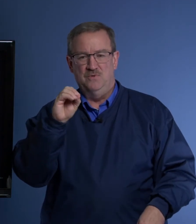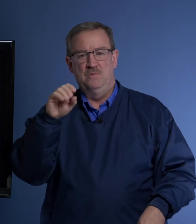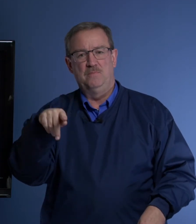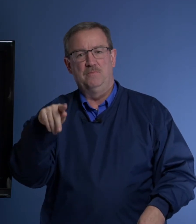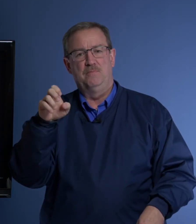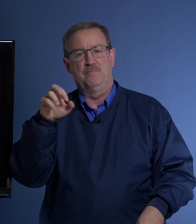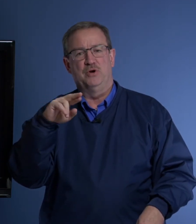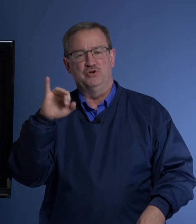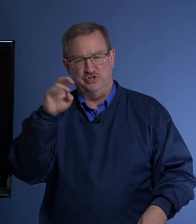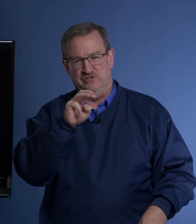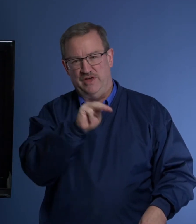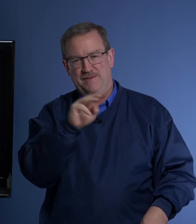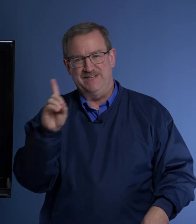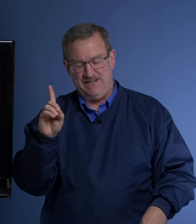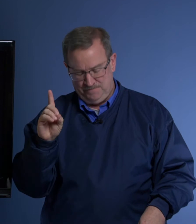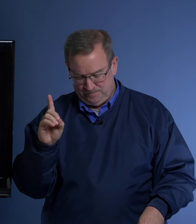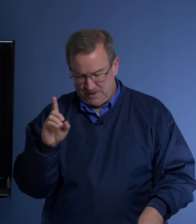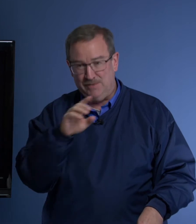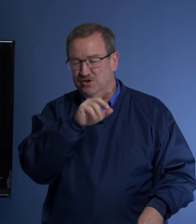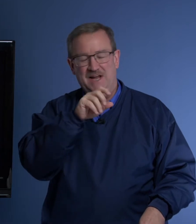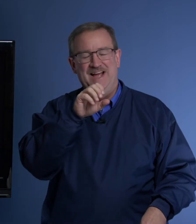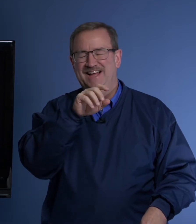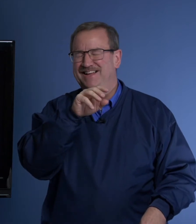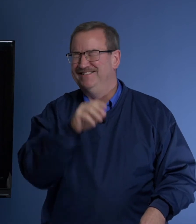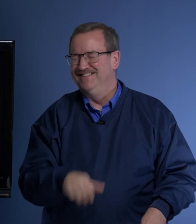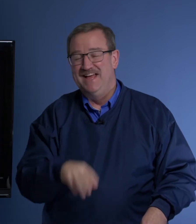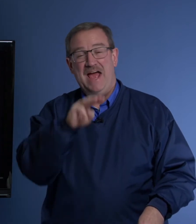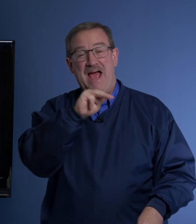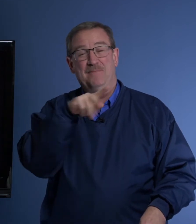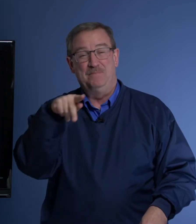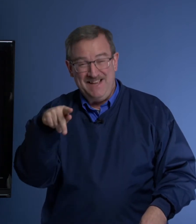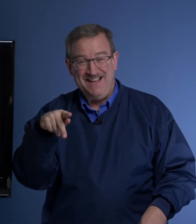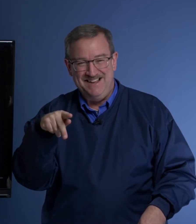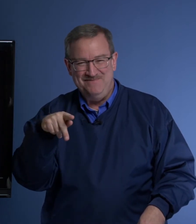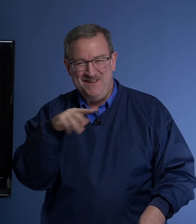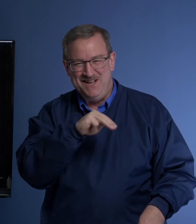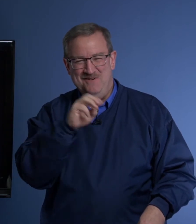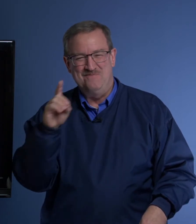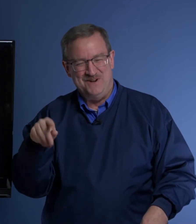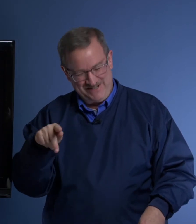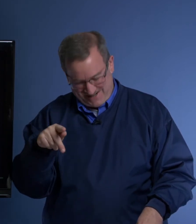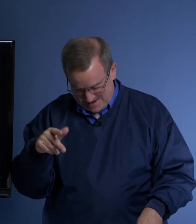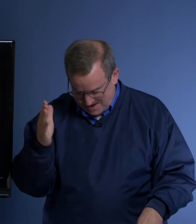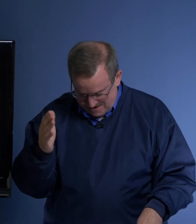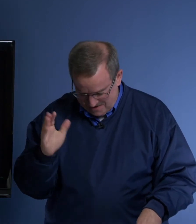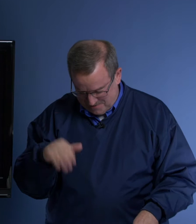-Persian. So M-D. I'm sorry. M-P. Medo-Persian. Oh my.